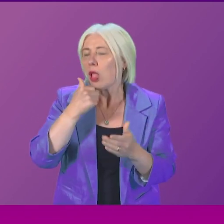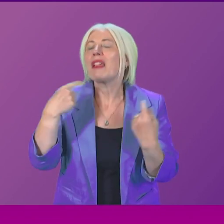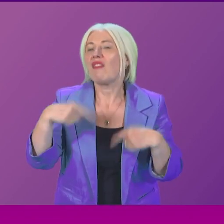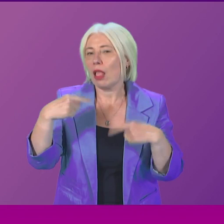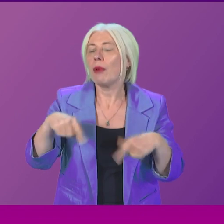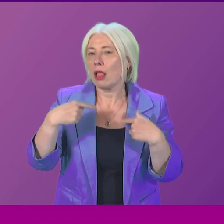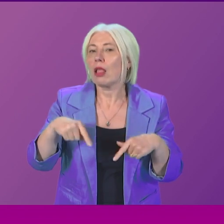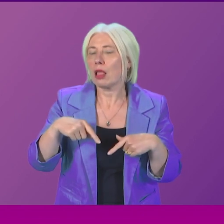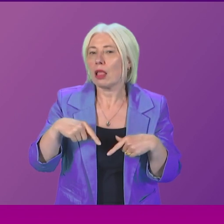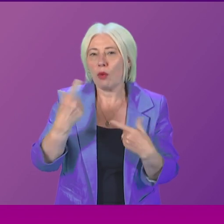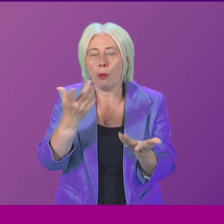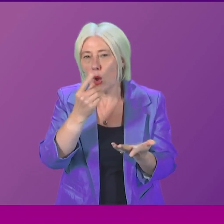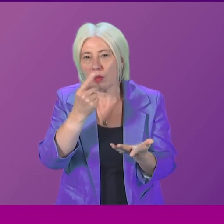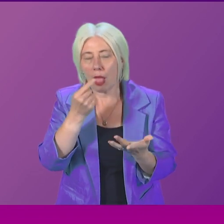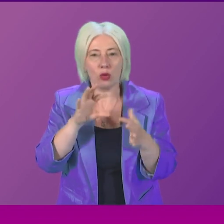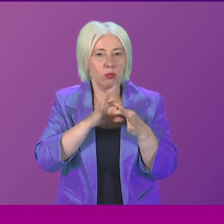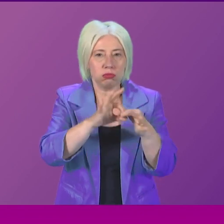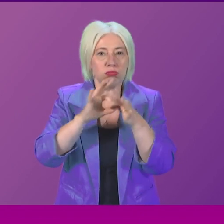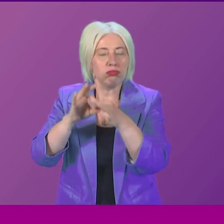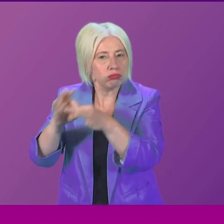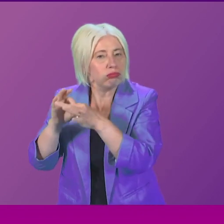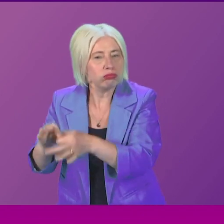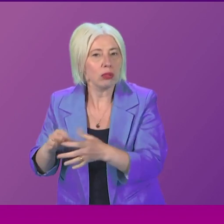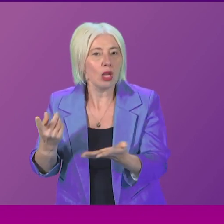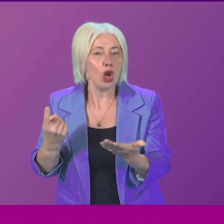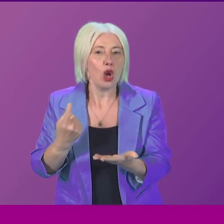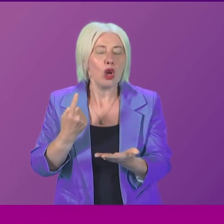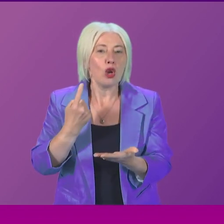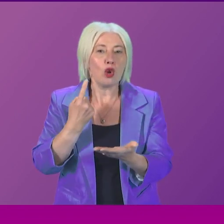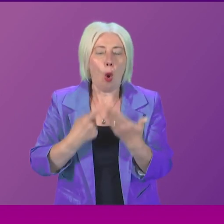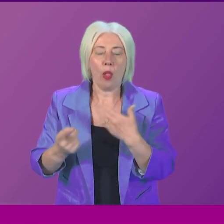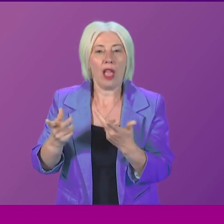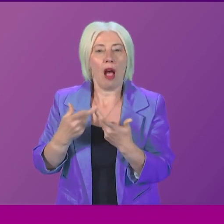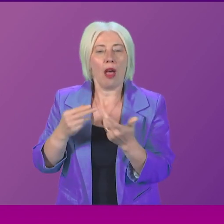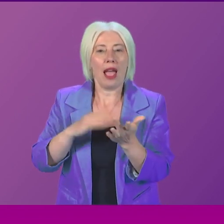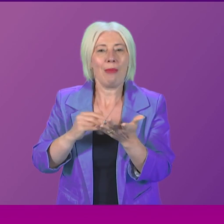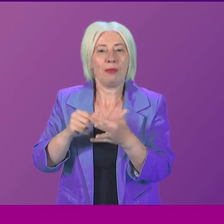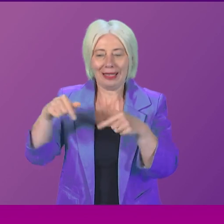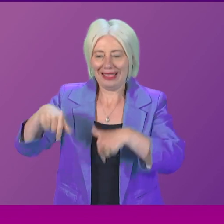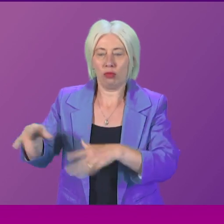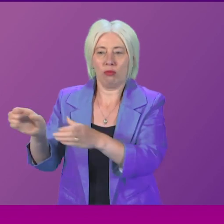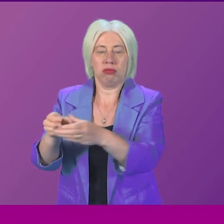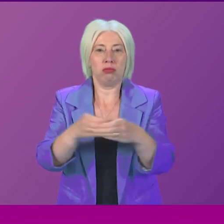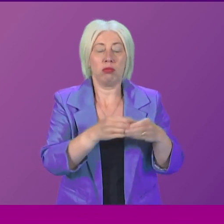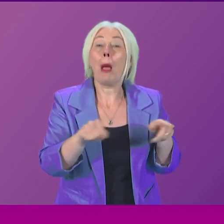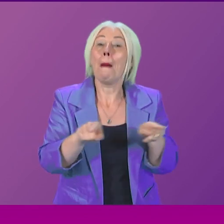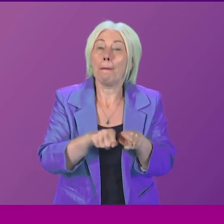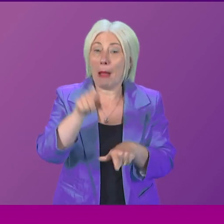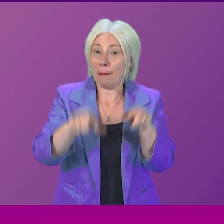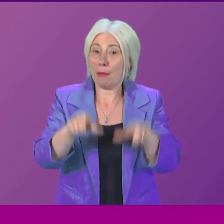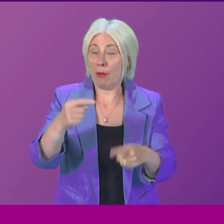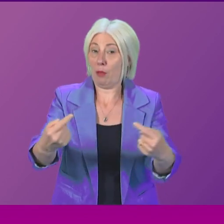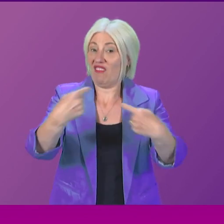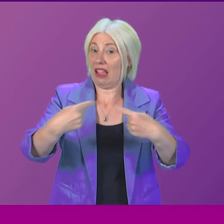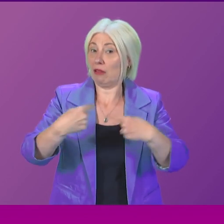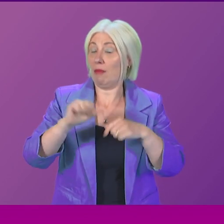where he can to continue to engage, not just with cross-party MSPs, but also with the victims of Professor El